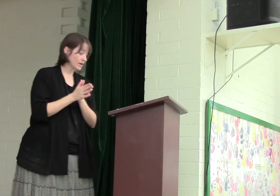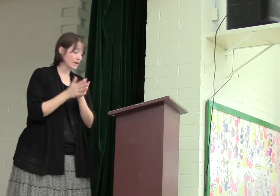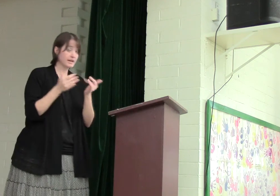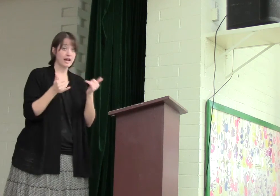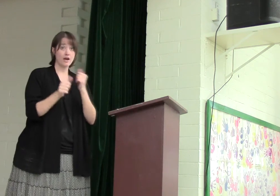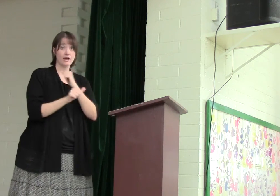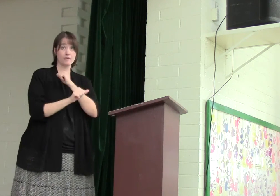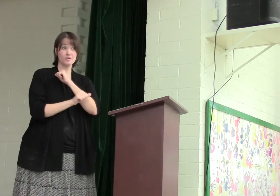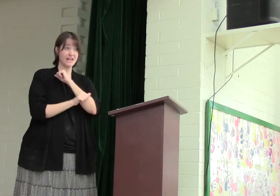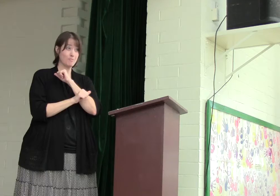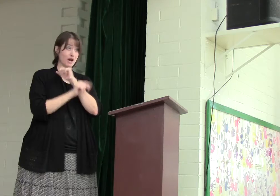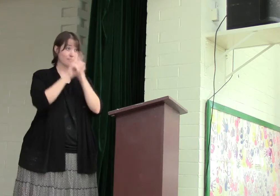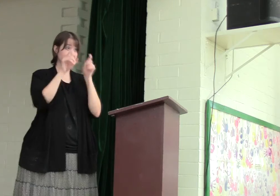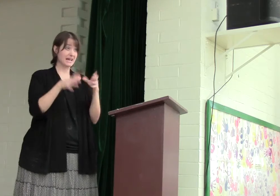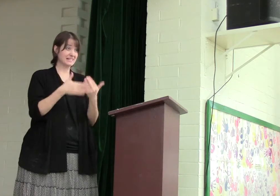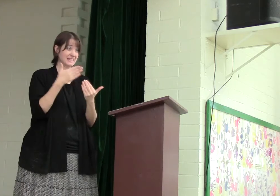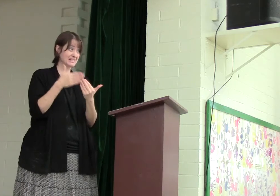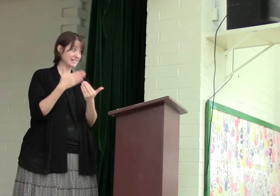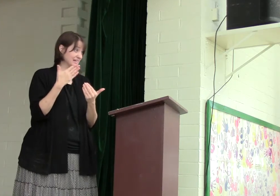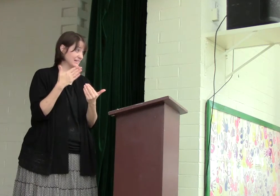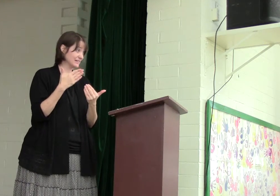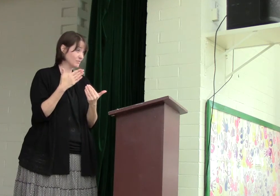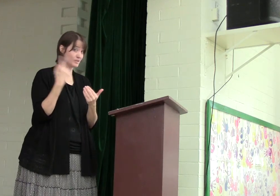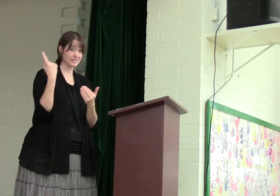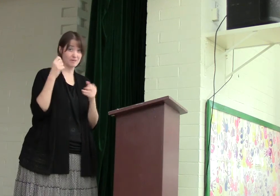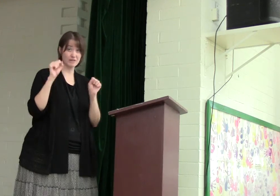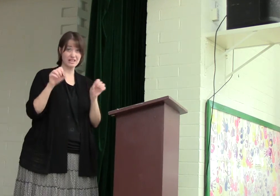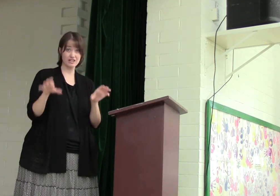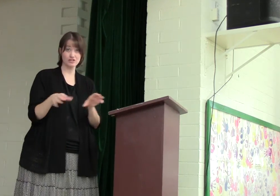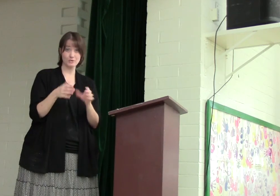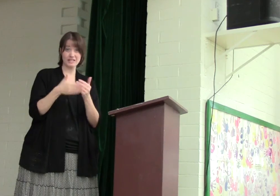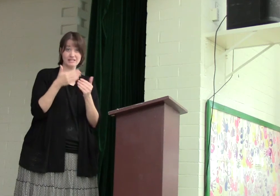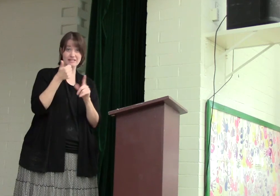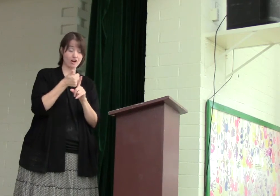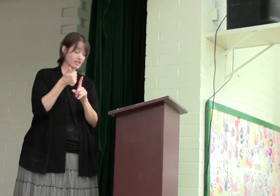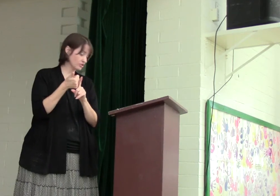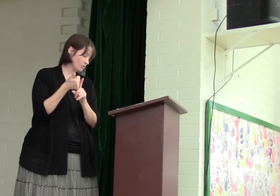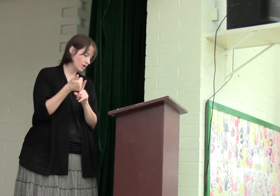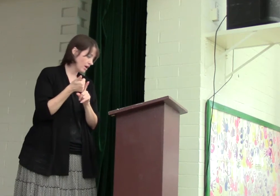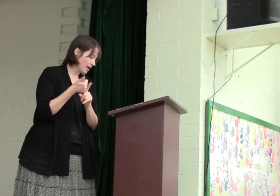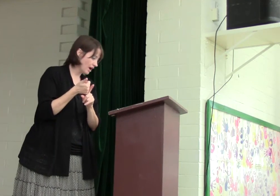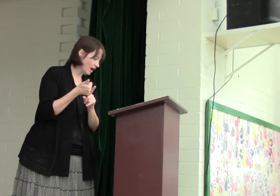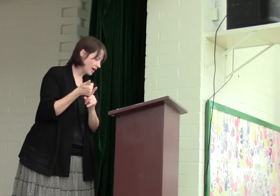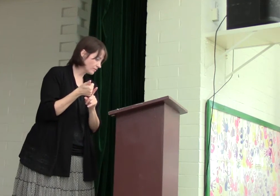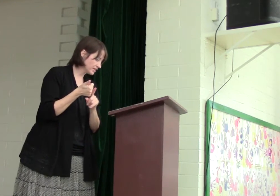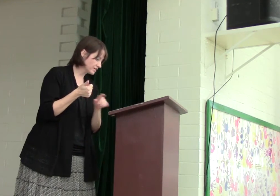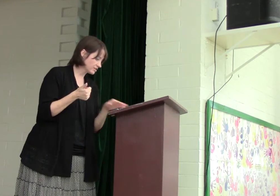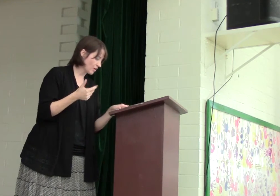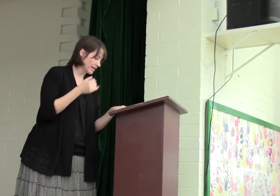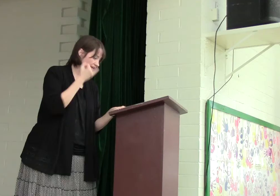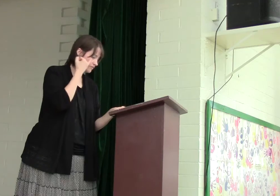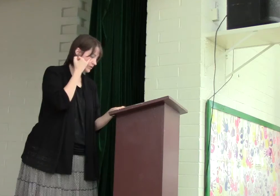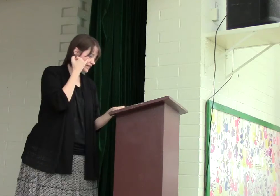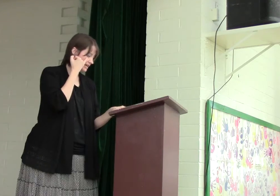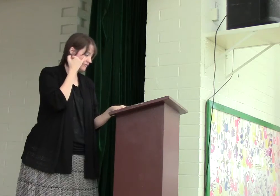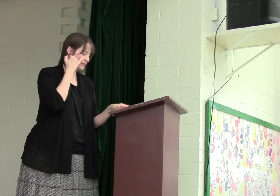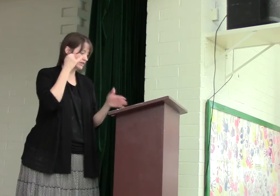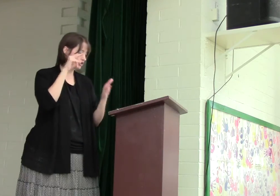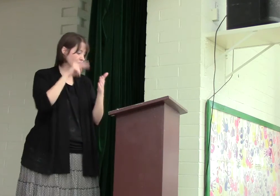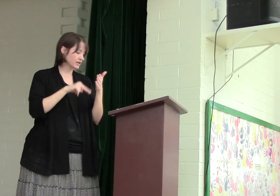Now, was Abraham's test easy? Was it something he could do easily on his own? I don't think so. And if we look